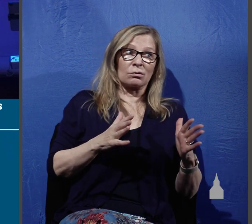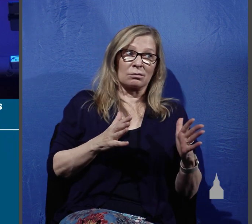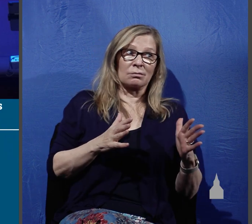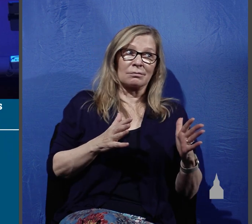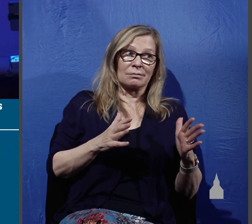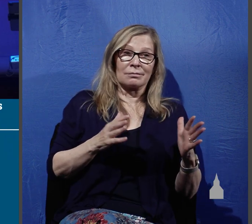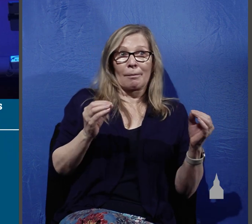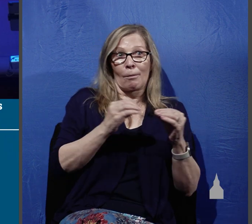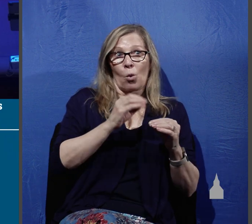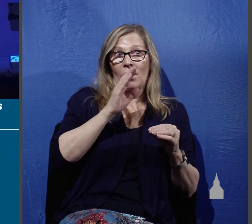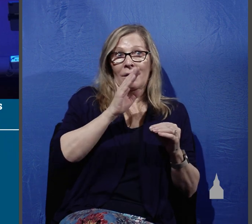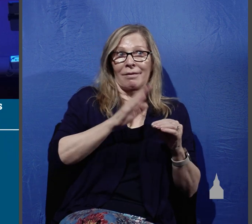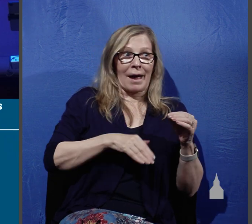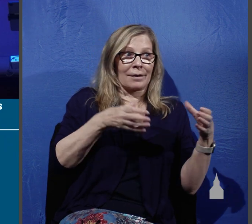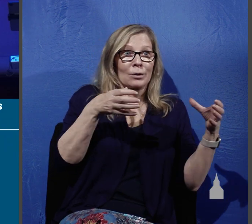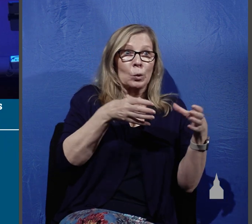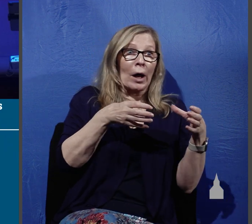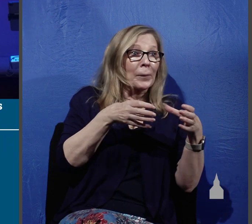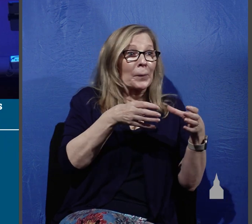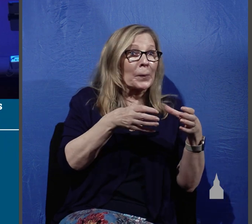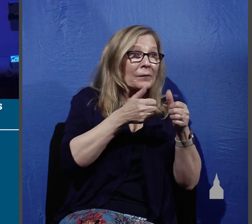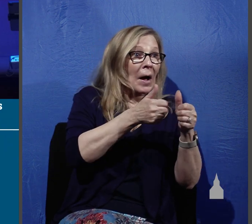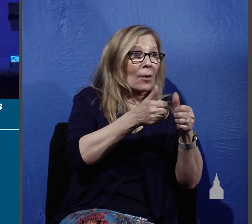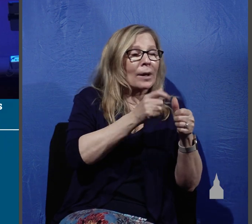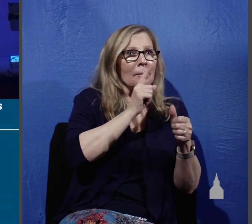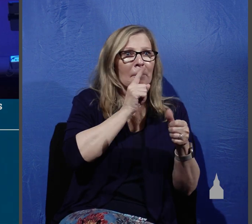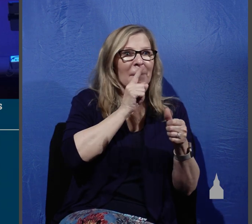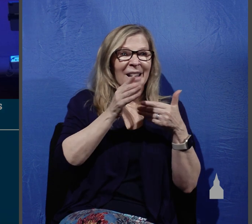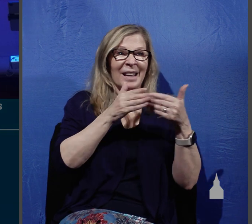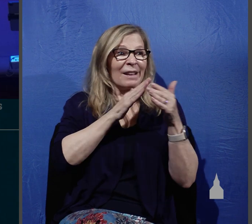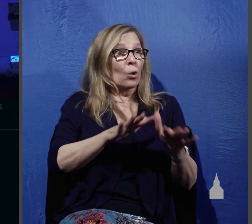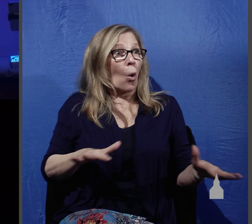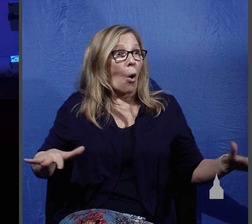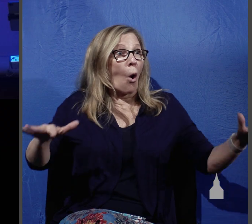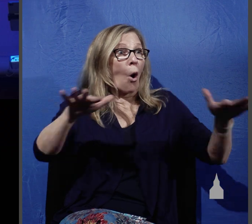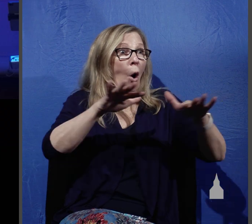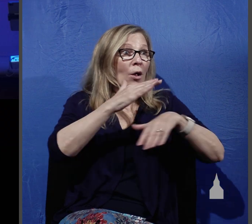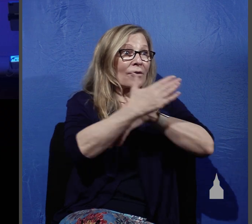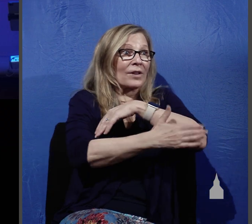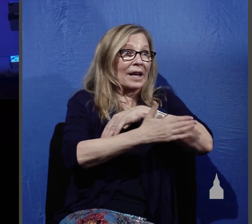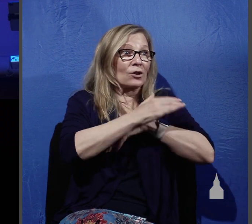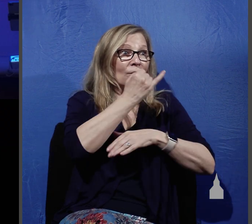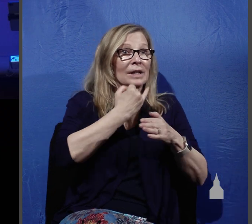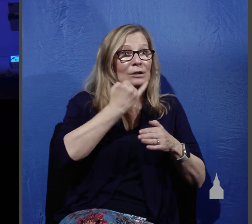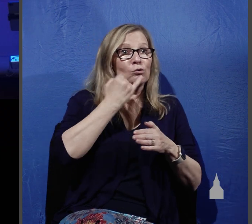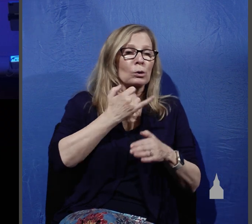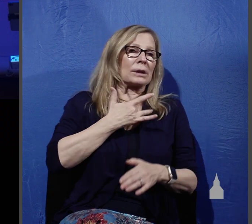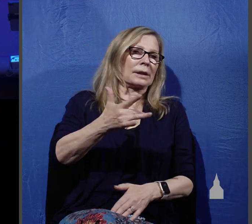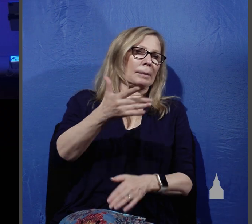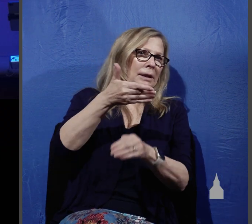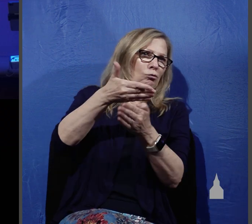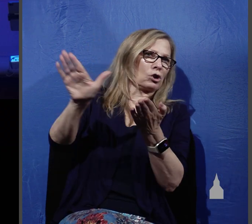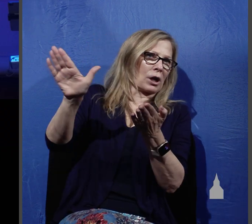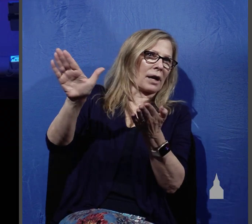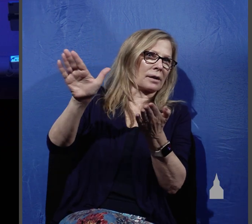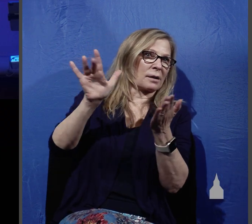That's what it does reveal. Even though the nation of Israel as a whole rejected Christ, there were many